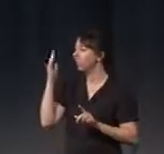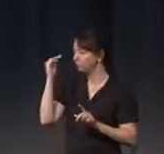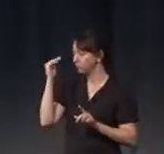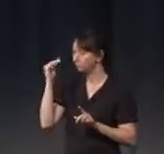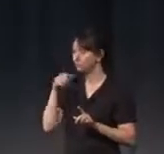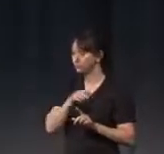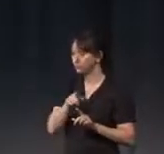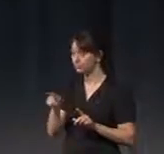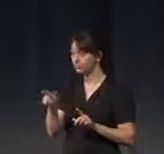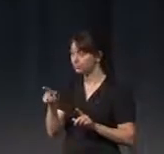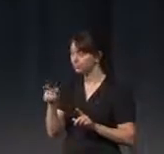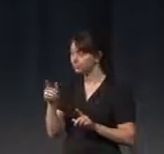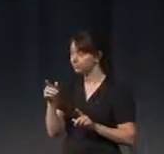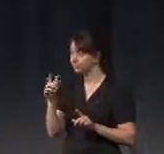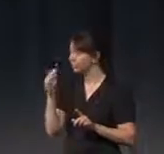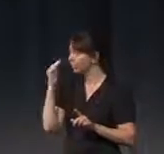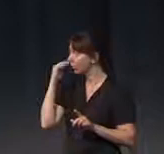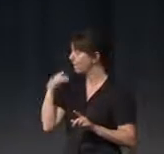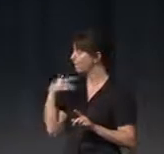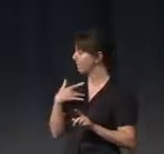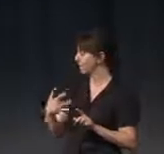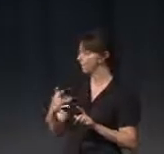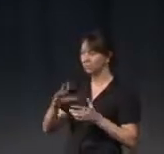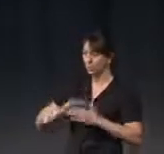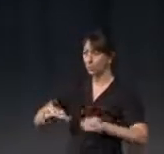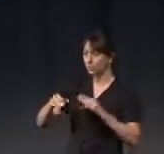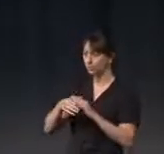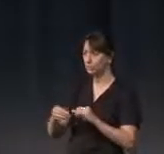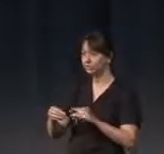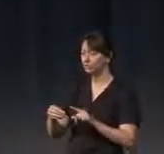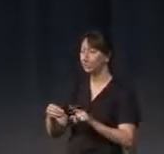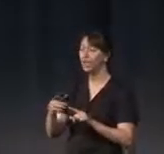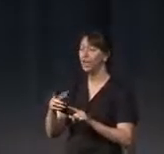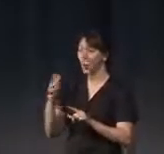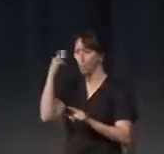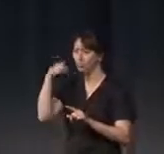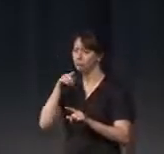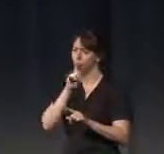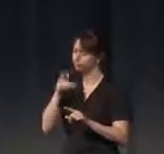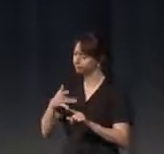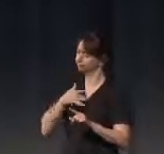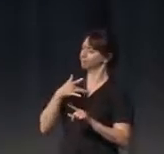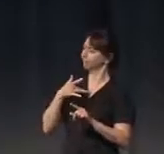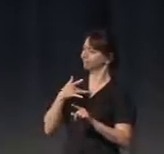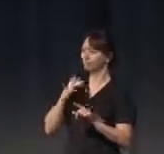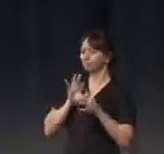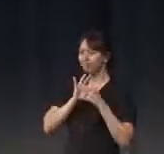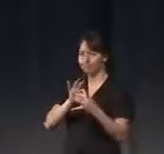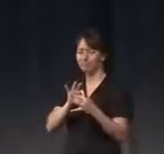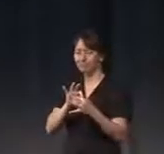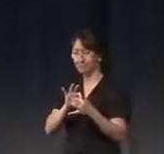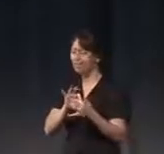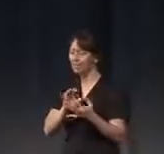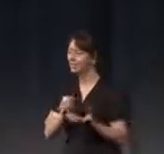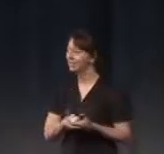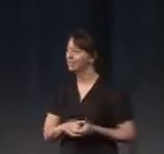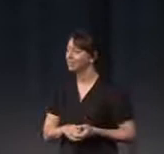simple stories I tell is kind of at the end will kind of resonate also in some of the words that we try to see. But